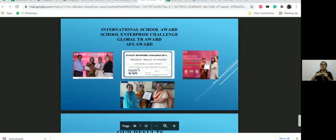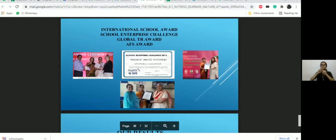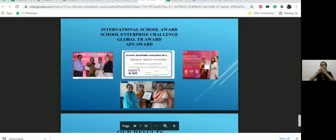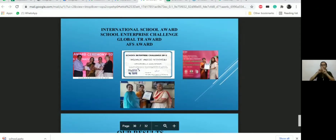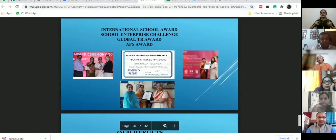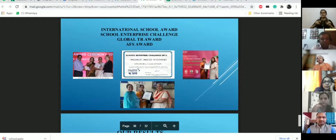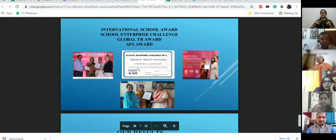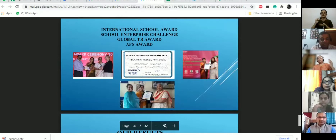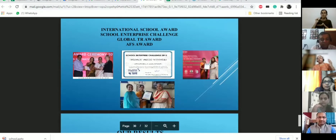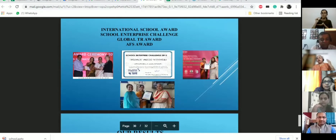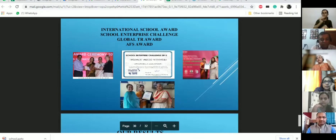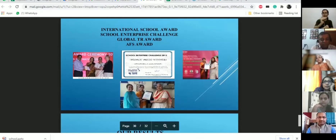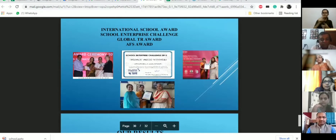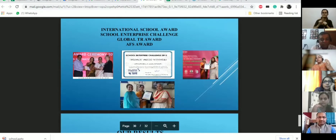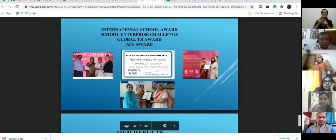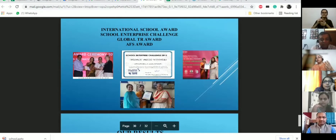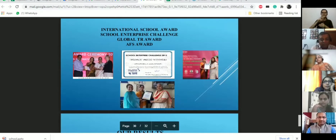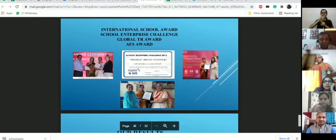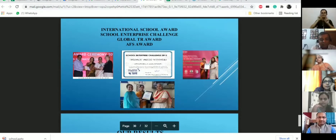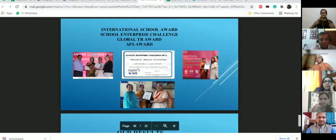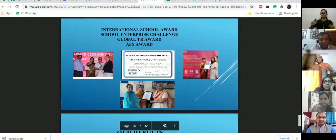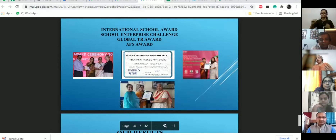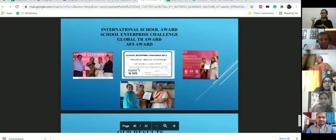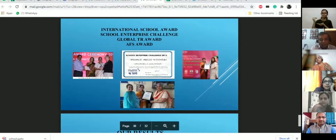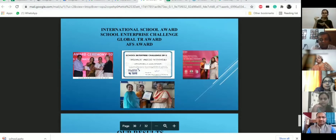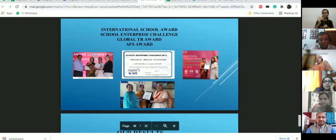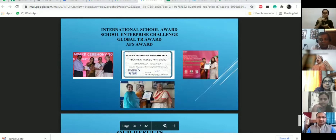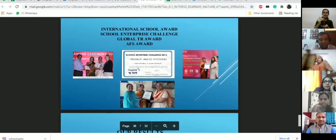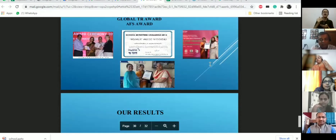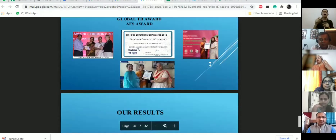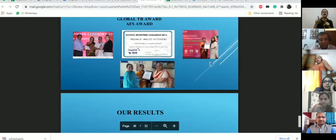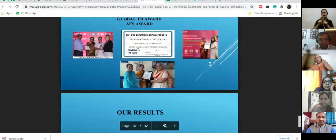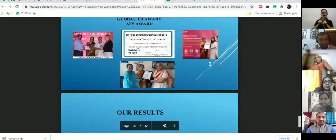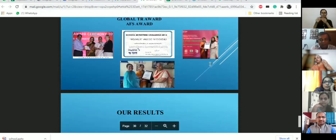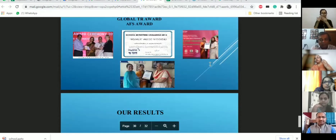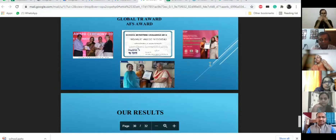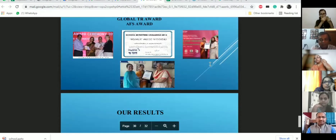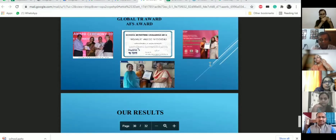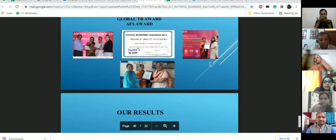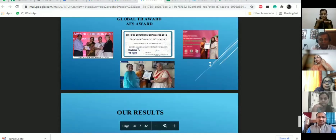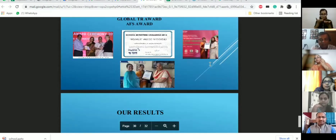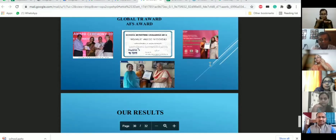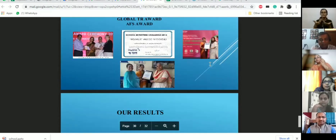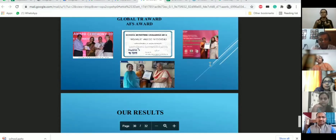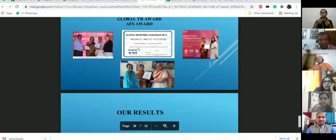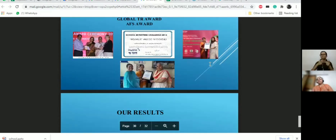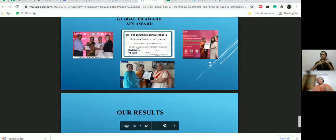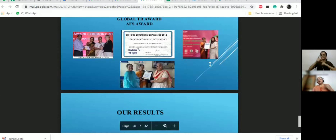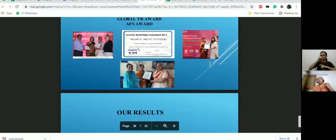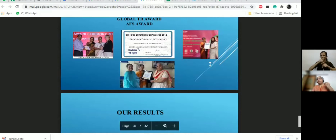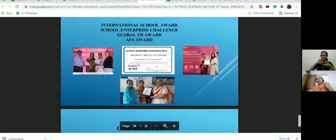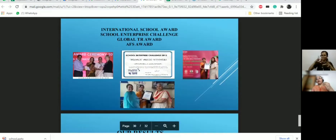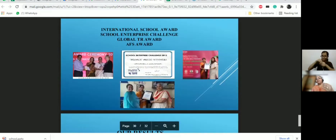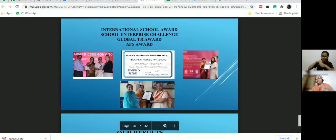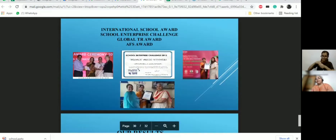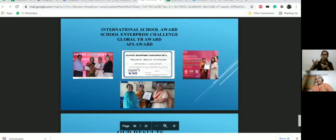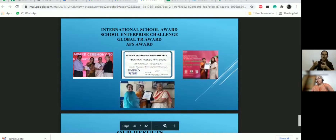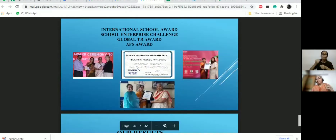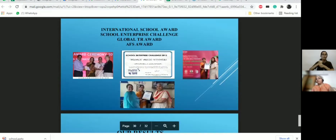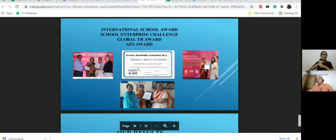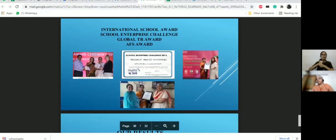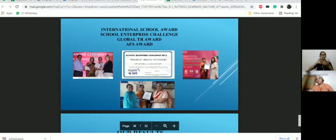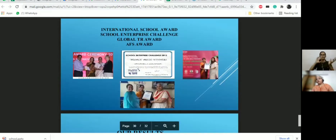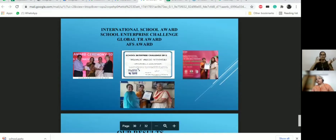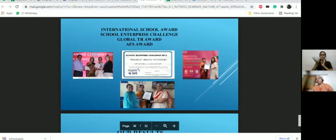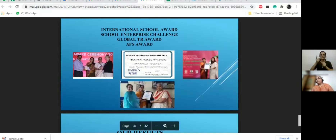The International School Award twice, the School Enterprise Challenge for entrepreneurship, the Global Teacher Award, and the